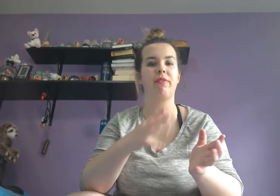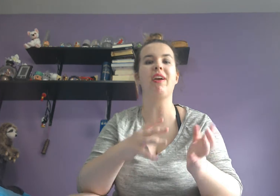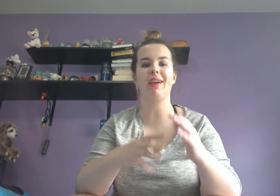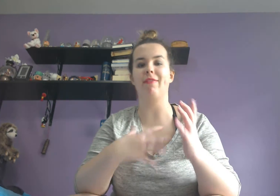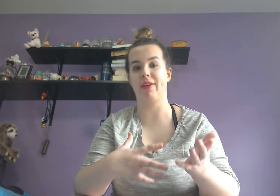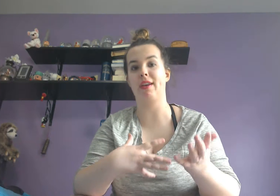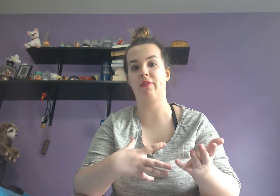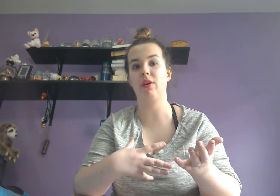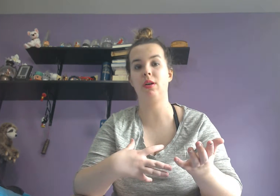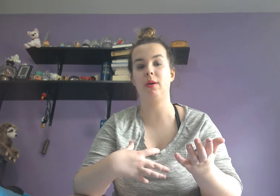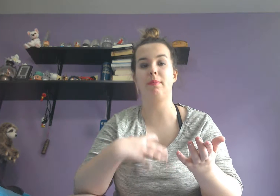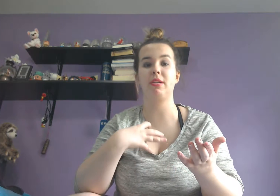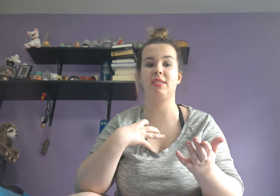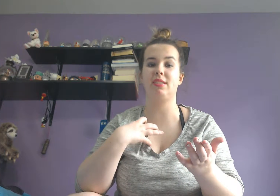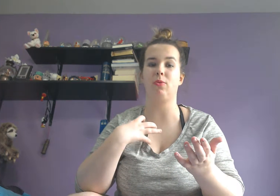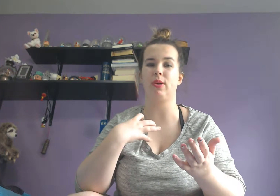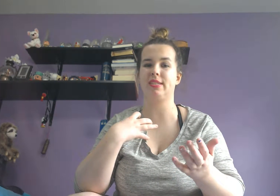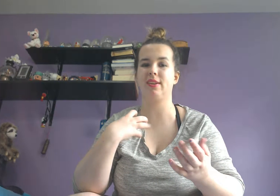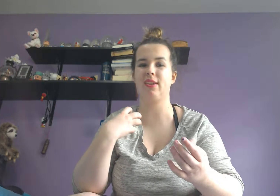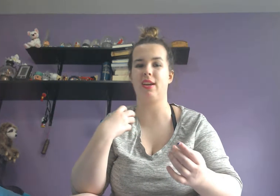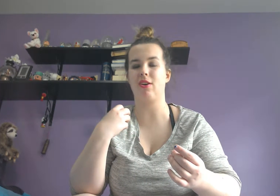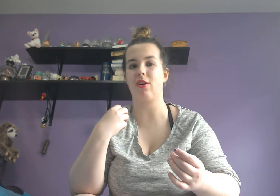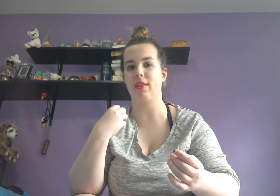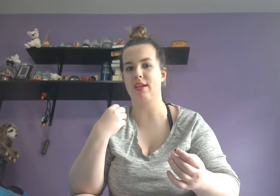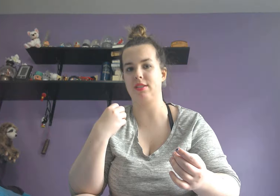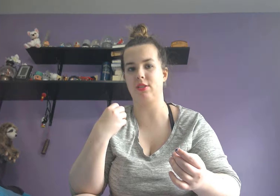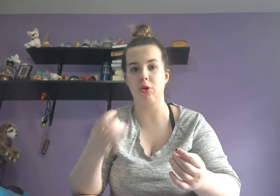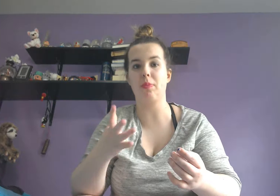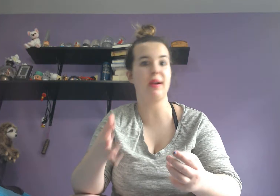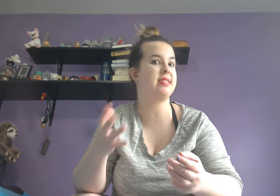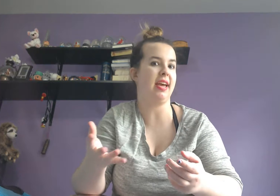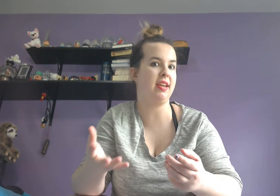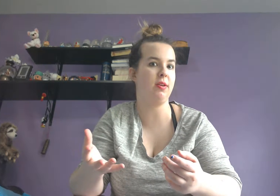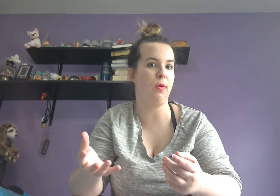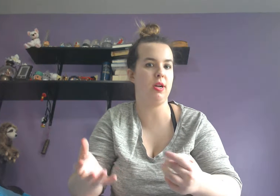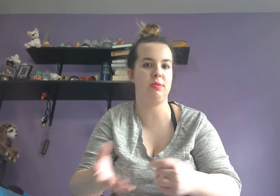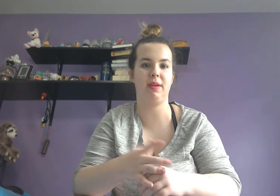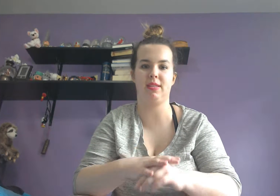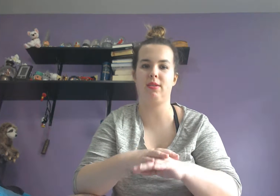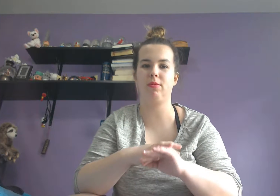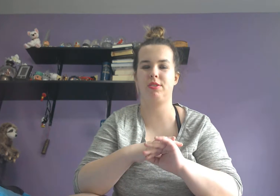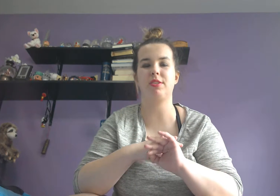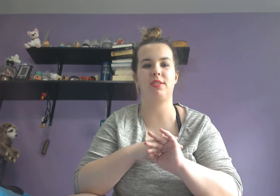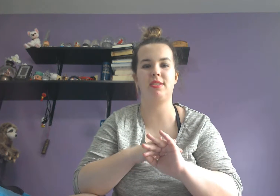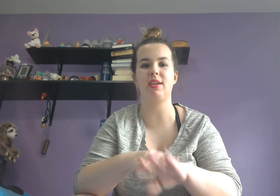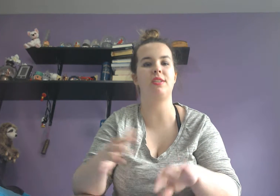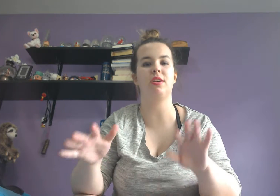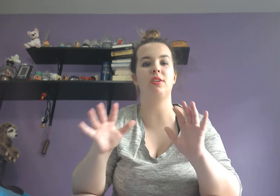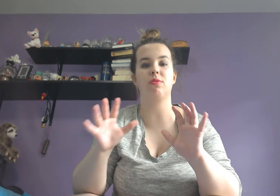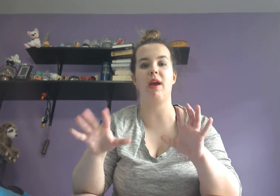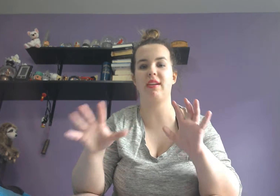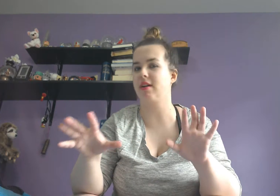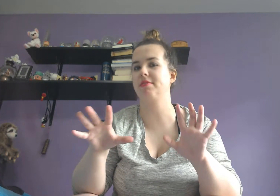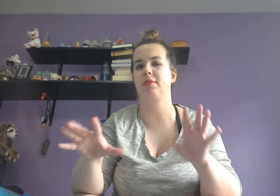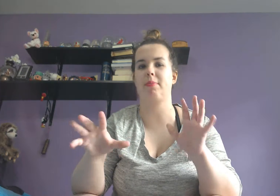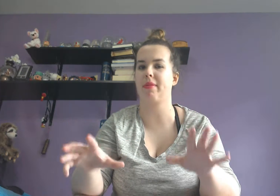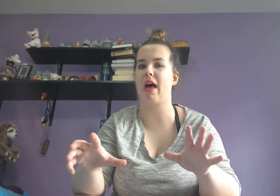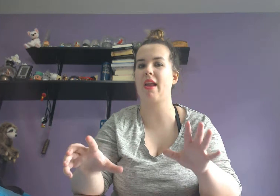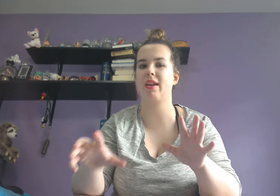very eventful, but it still wasn't, like, all that super exciting to watch because it was just such a dragged on sort of plot in